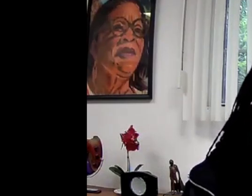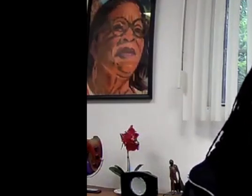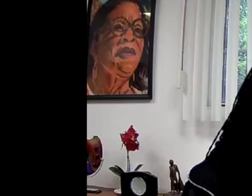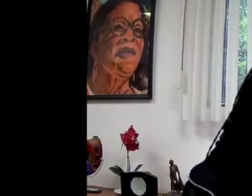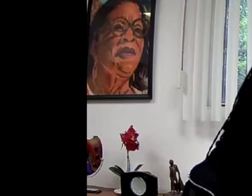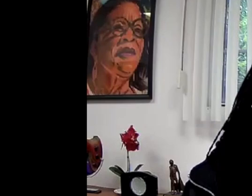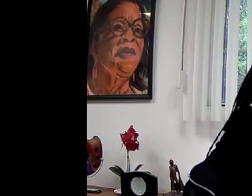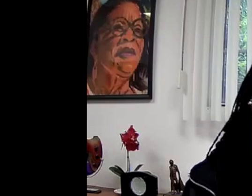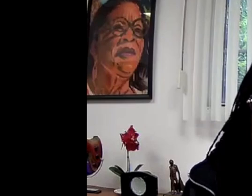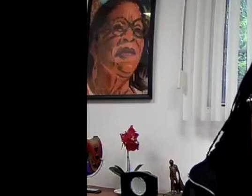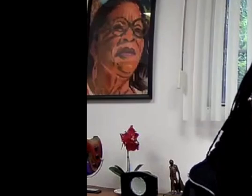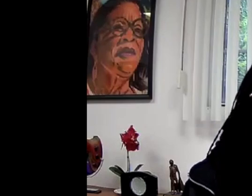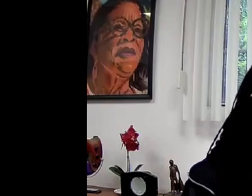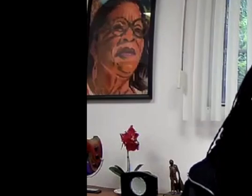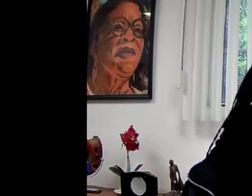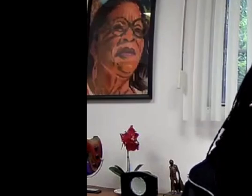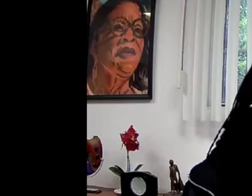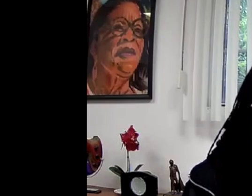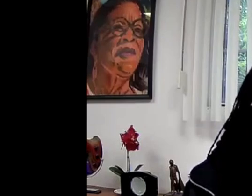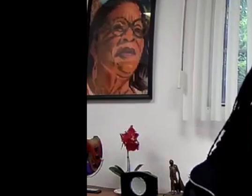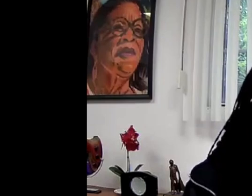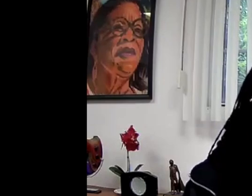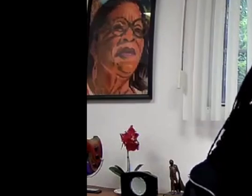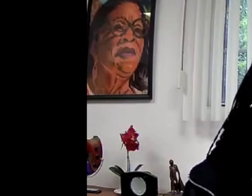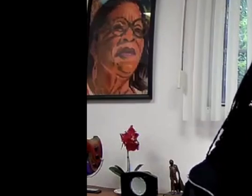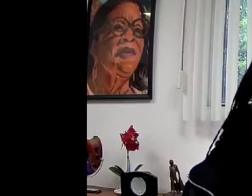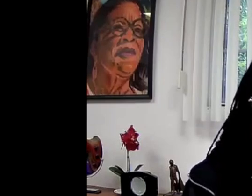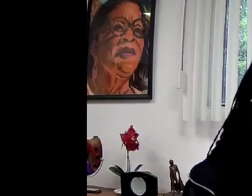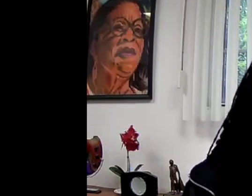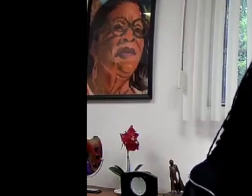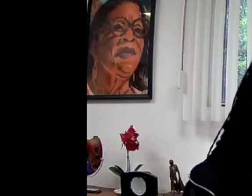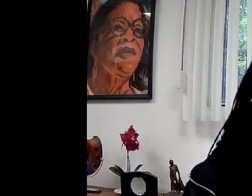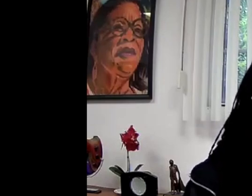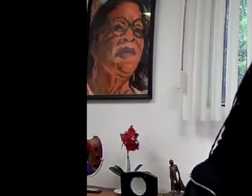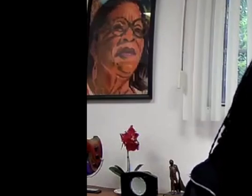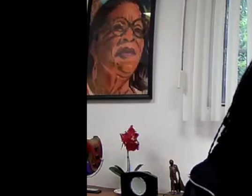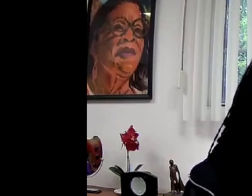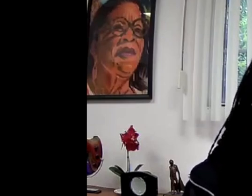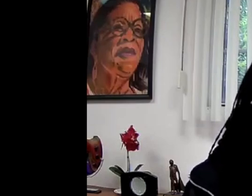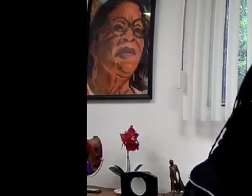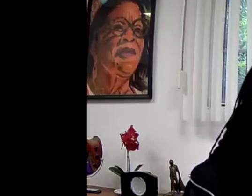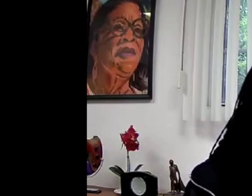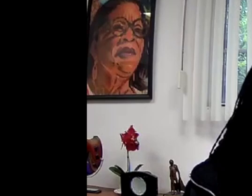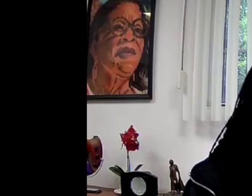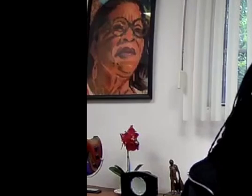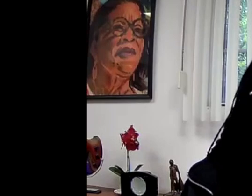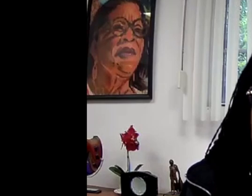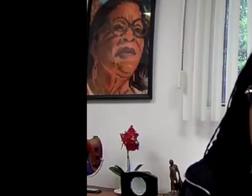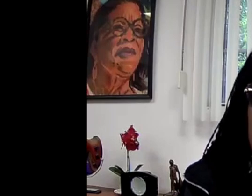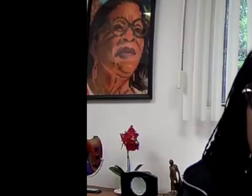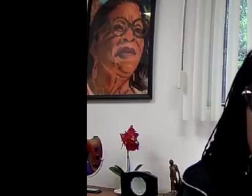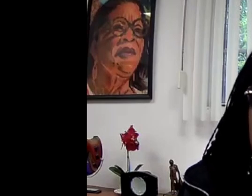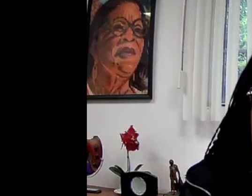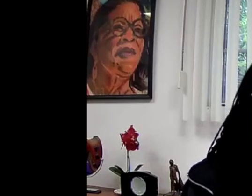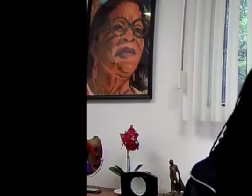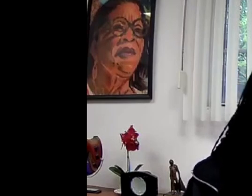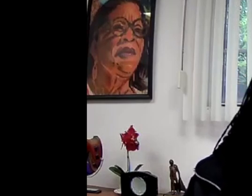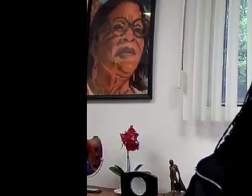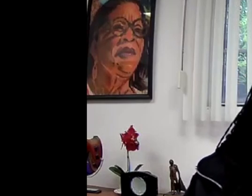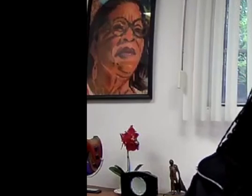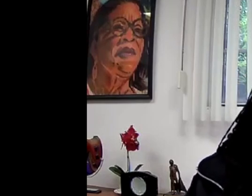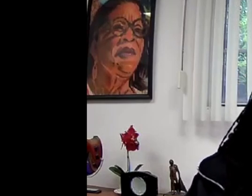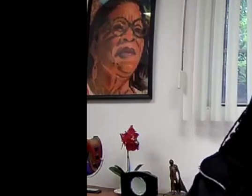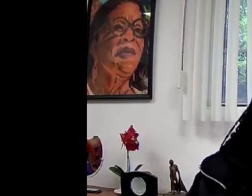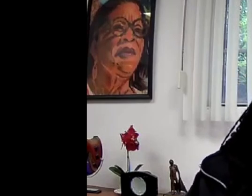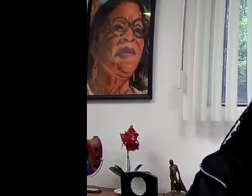doing now is I am replicating our model all over the world. I'm helping